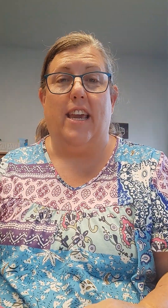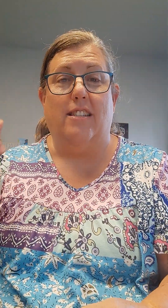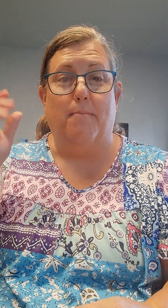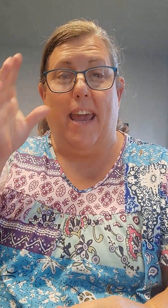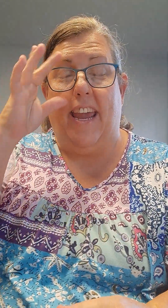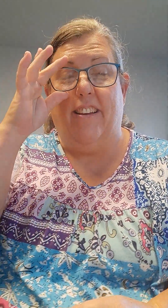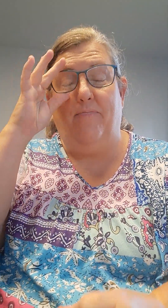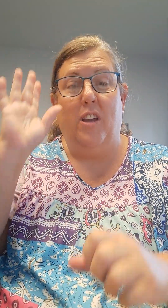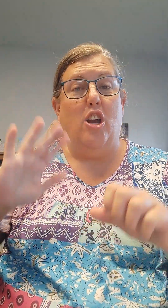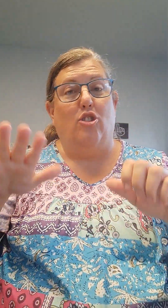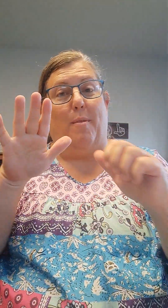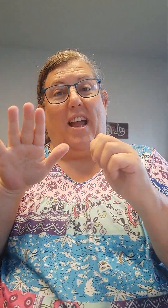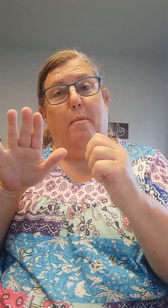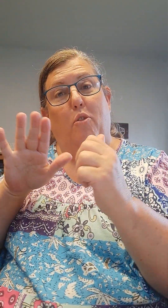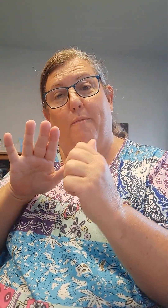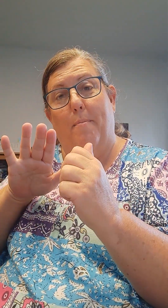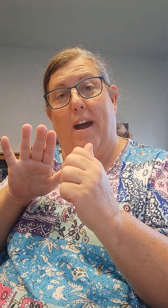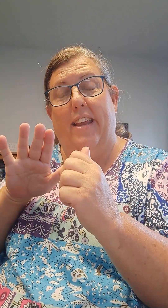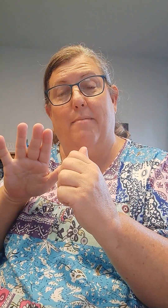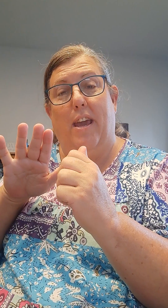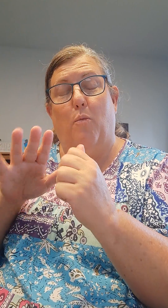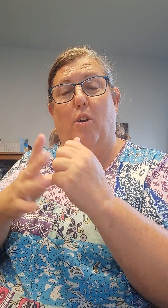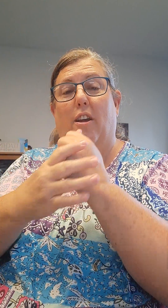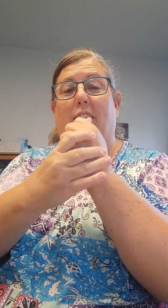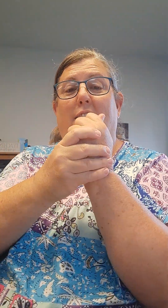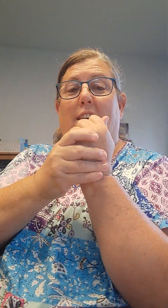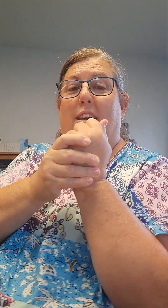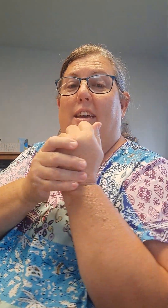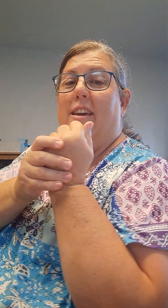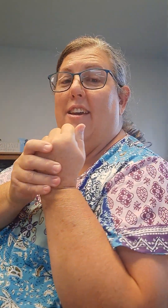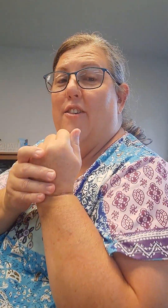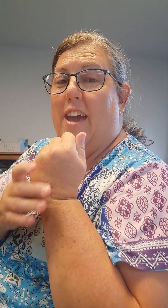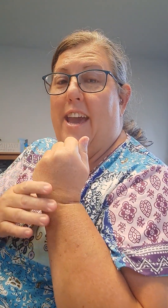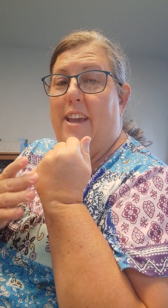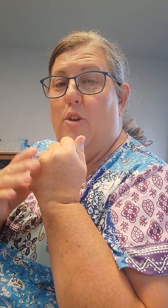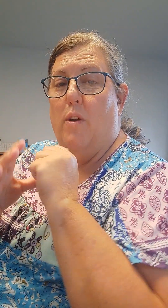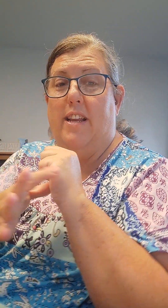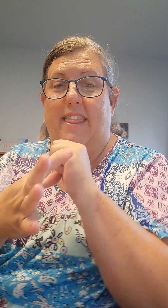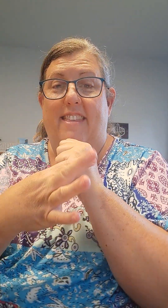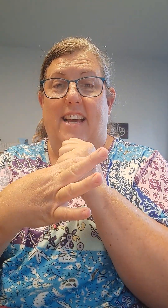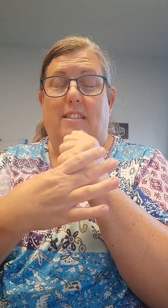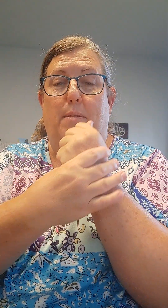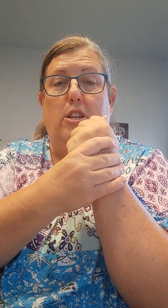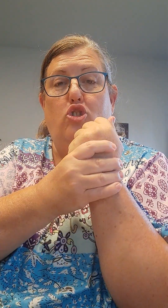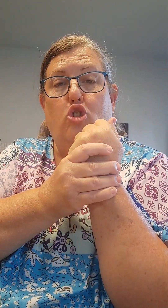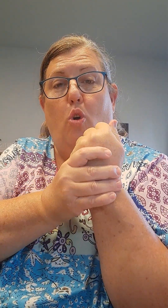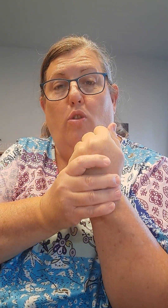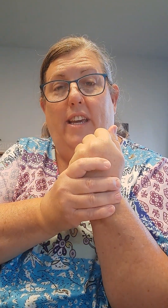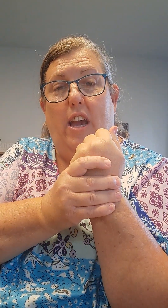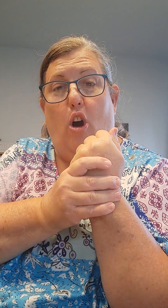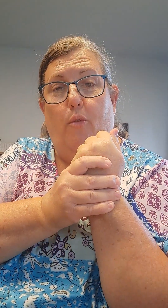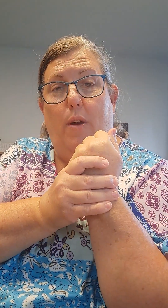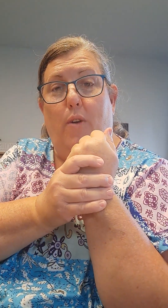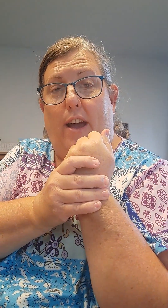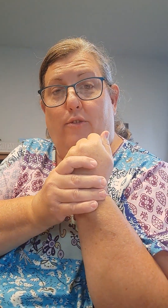because of my hand. So I'm gonna kind of move my body to make it work. Okay? You want this to be totally all the way around